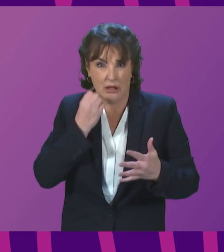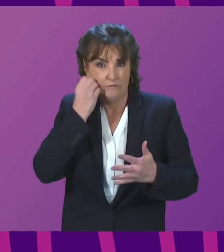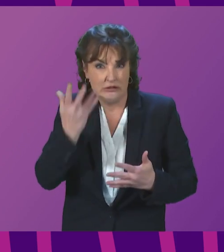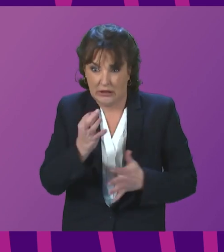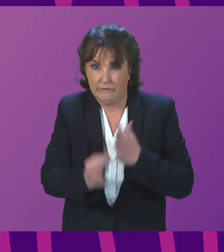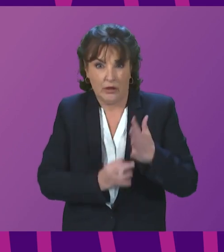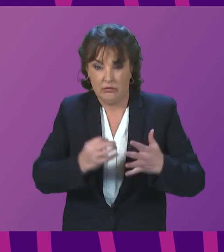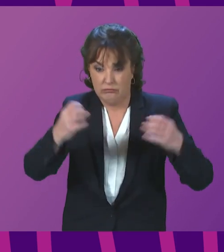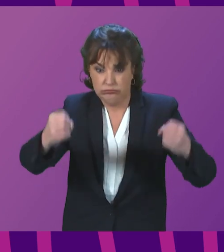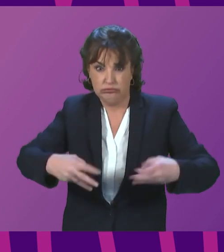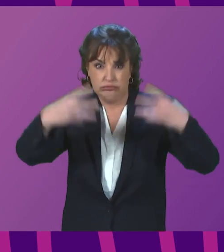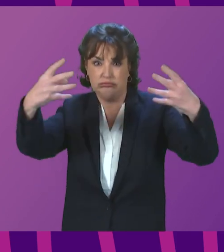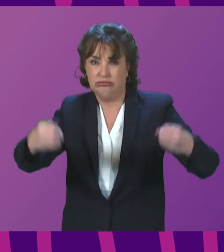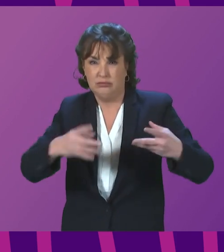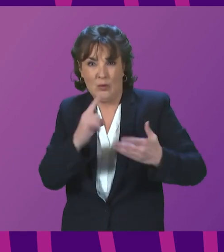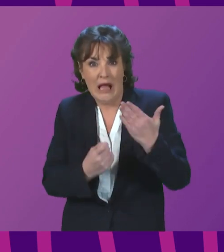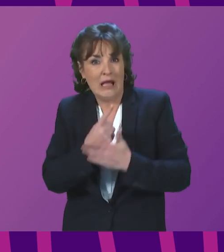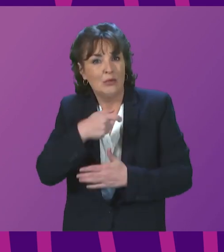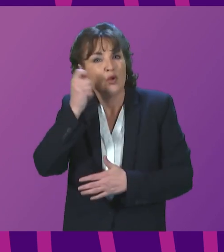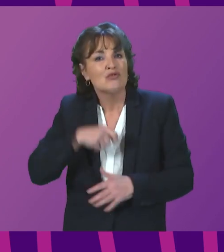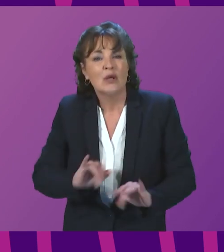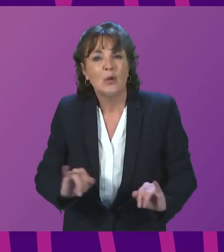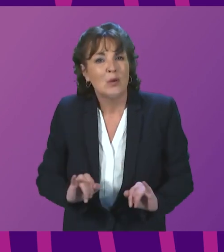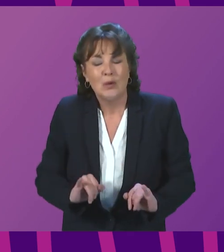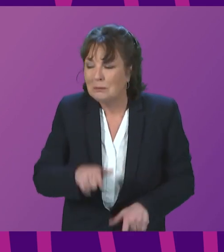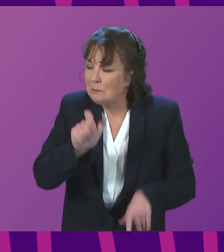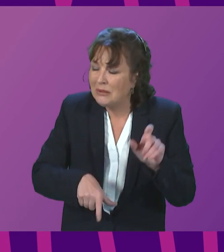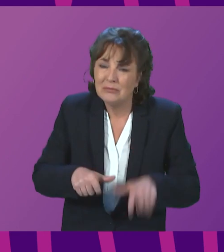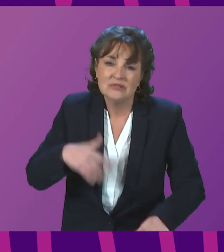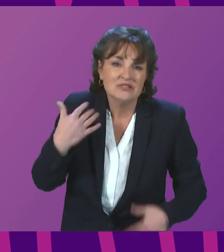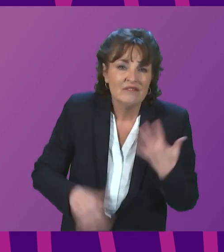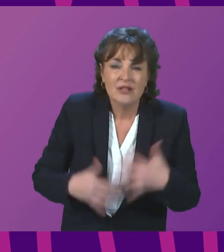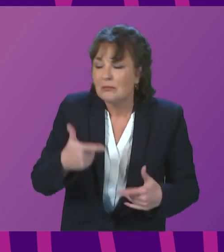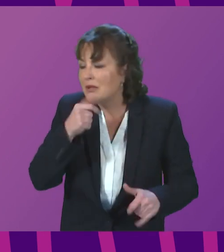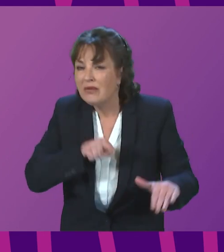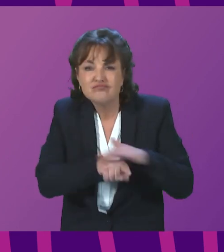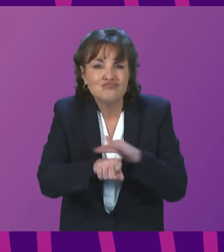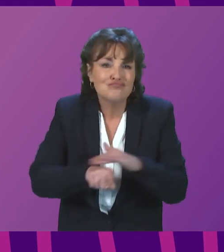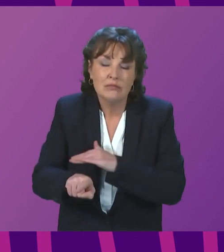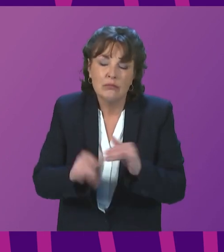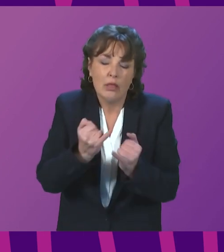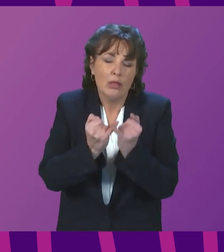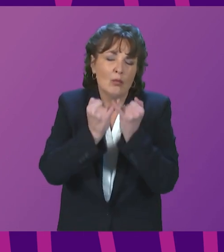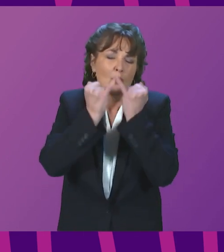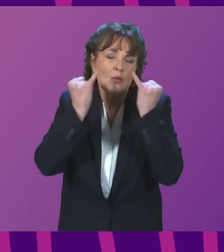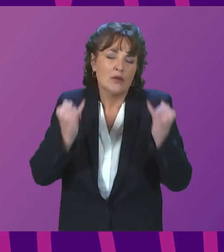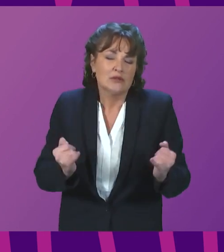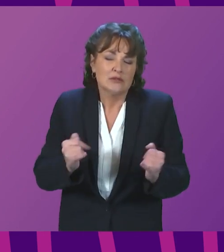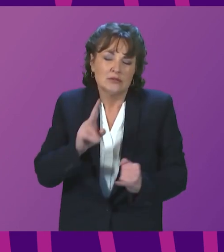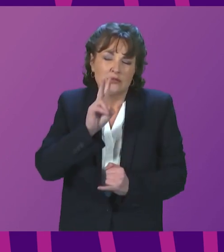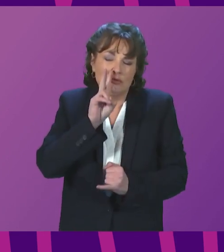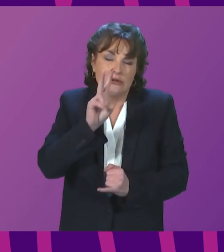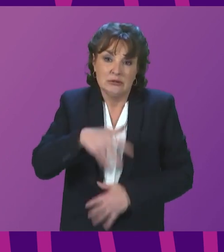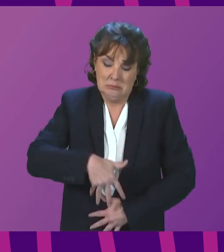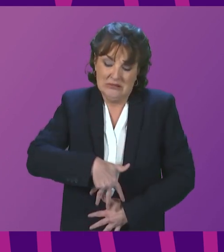of the tragedies taking place in Ukraine. People suffering, people fleeing, but nothing more heartbreaking than the sight of seeing a